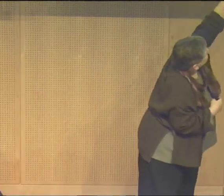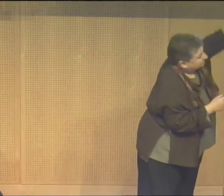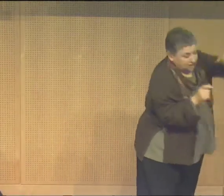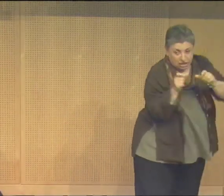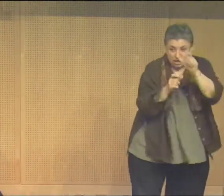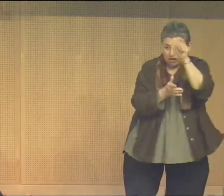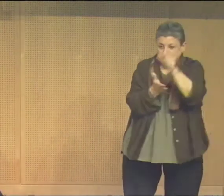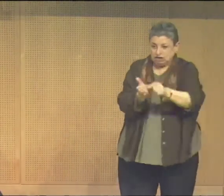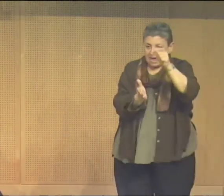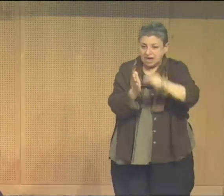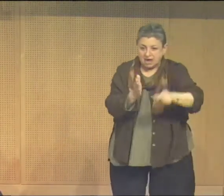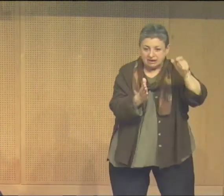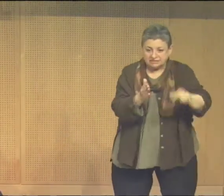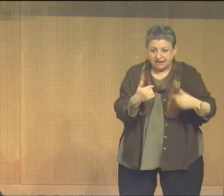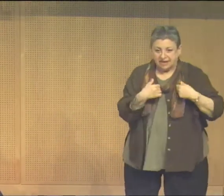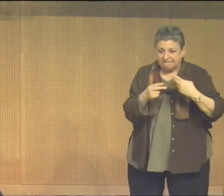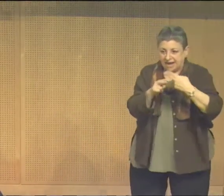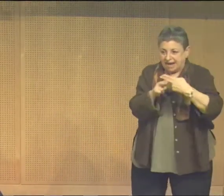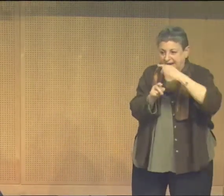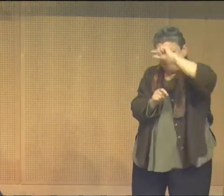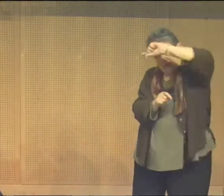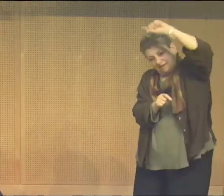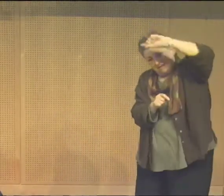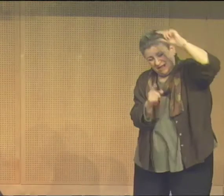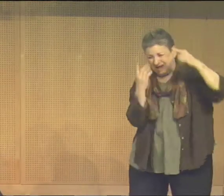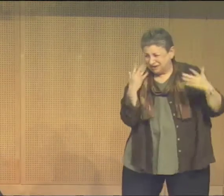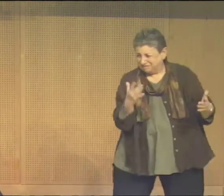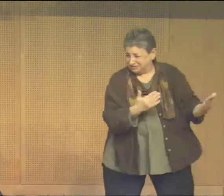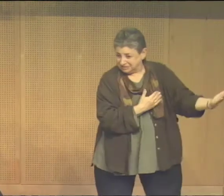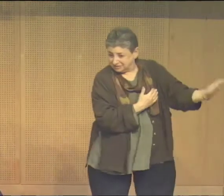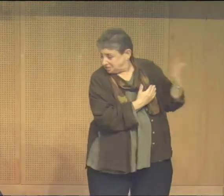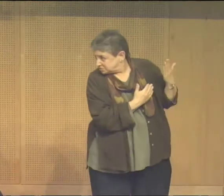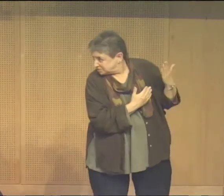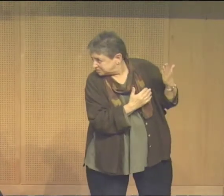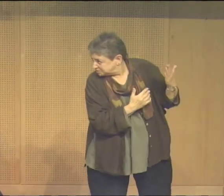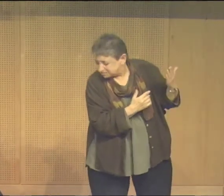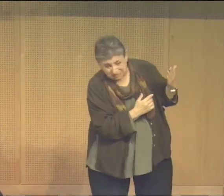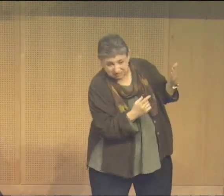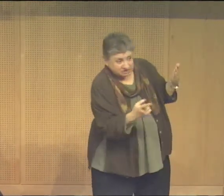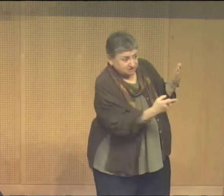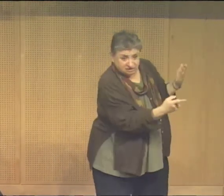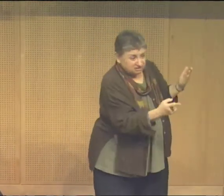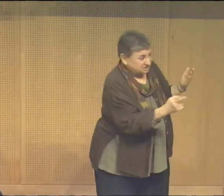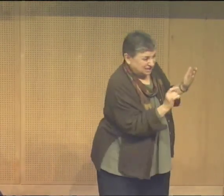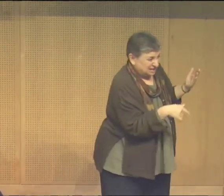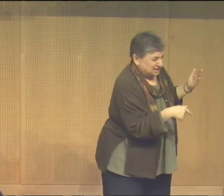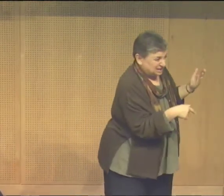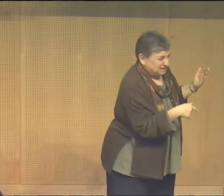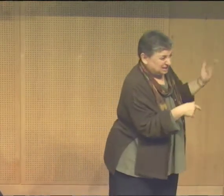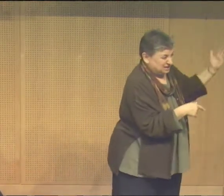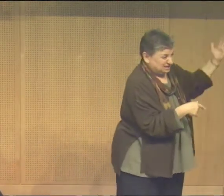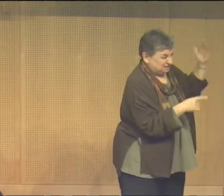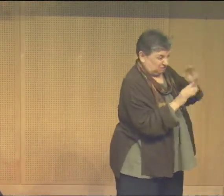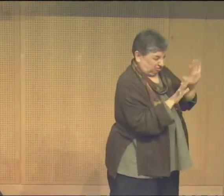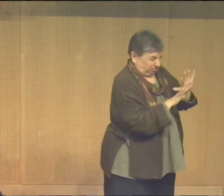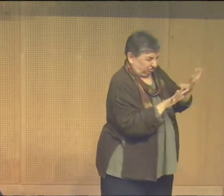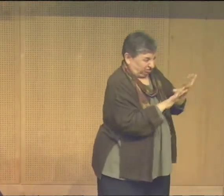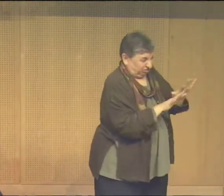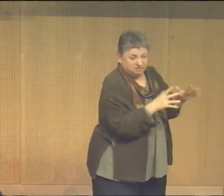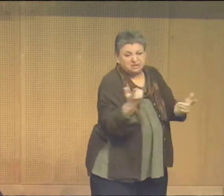that have been given to deaf people through the ages. And each one of the crayons has a label. I'm not so sure. Can we get any closer than this? we can get